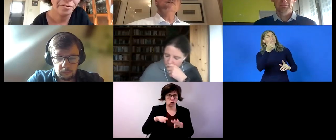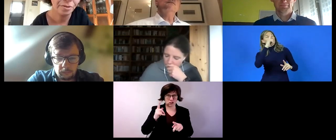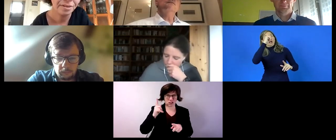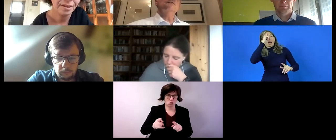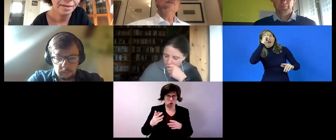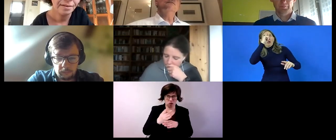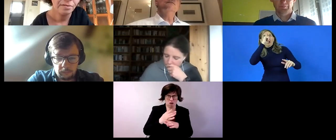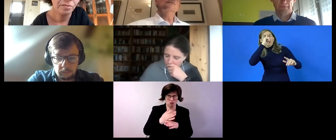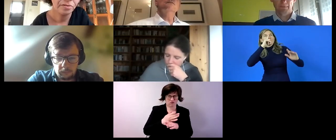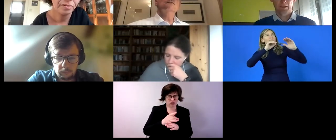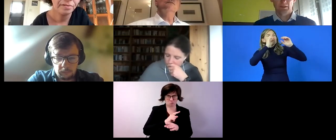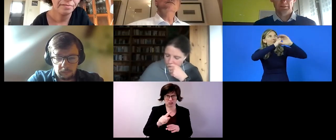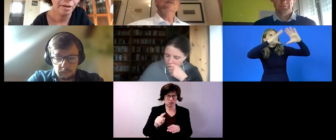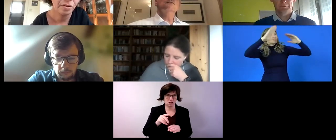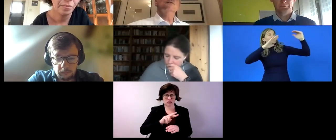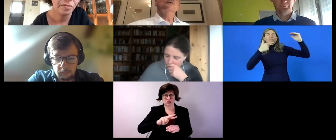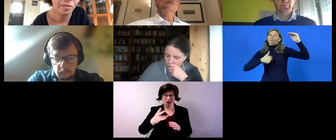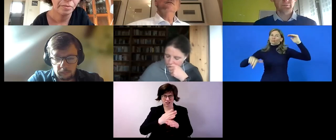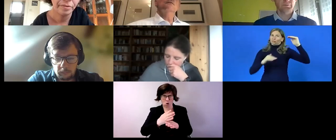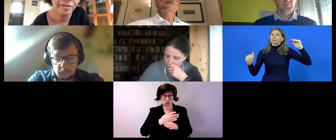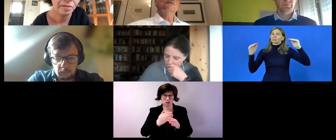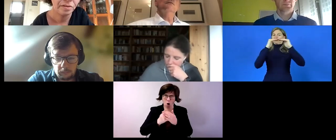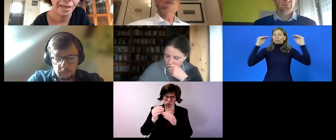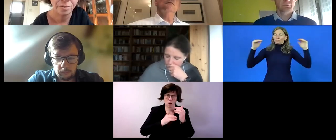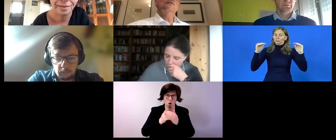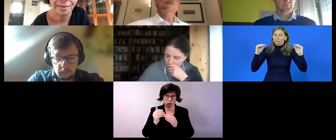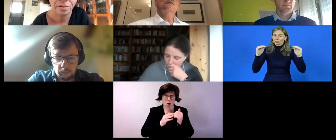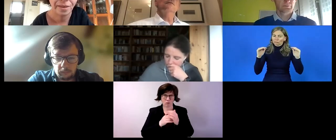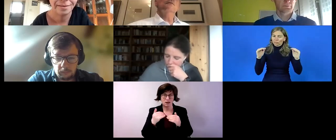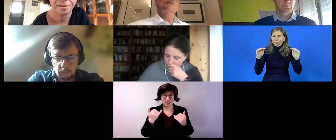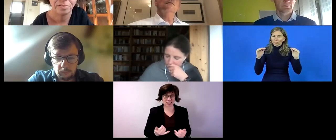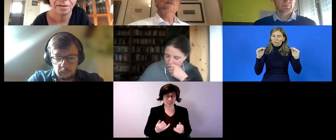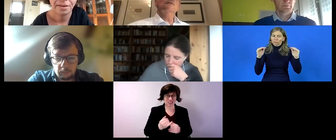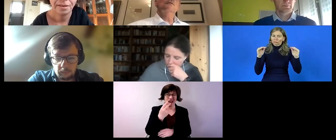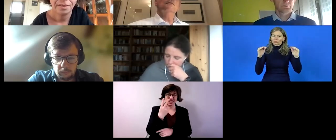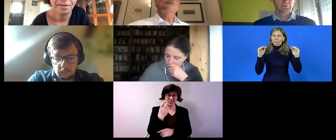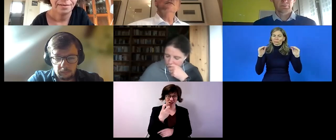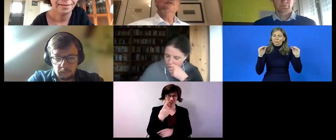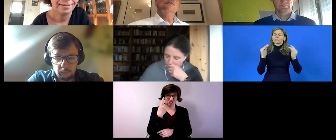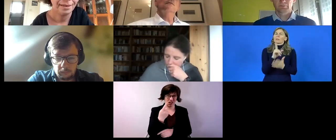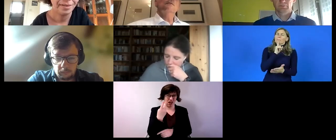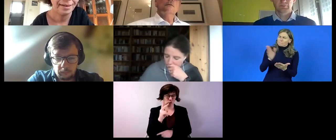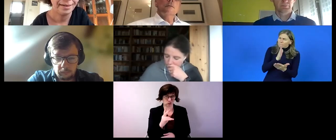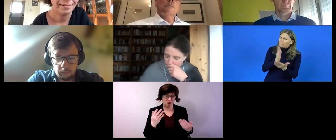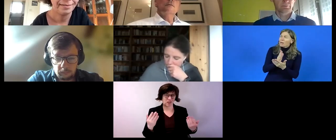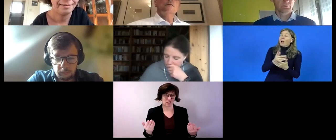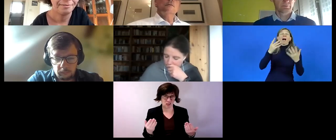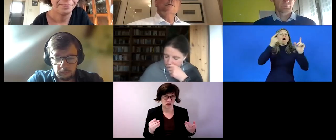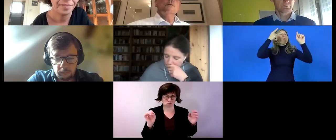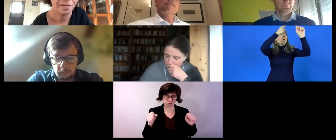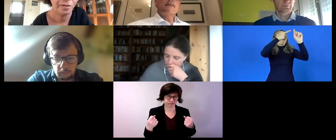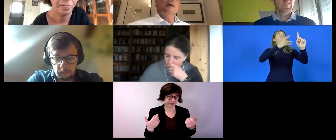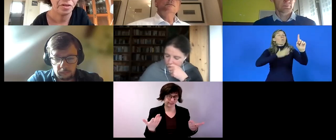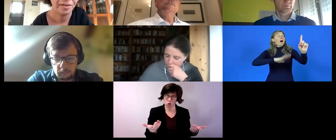people uh and and attain our objectives that were already